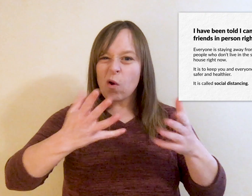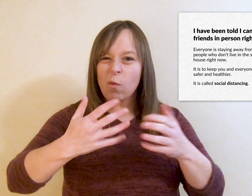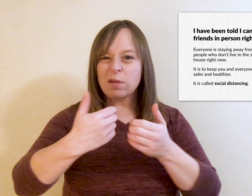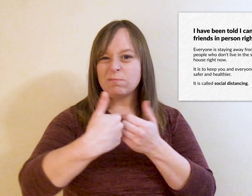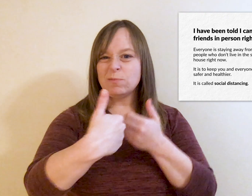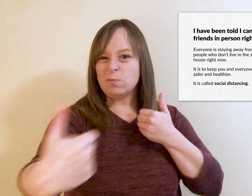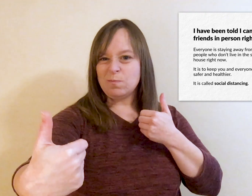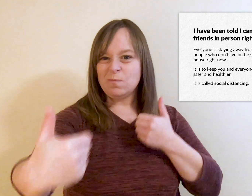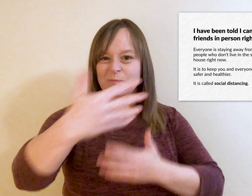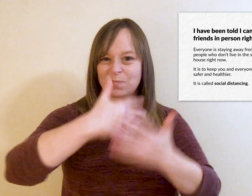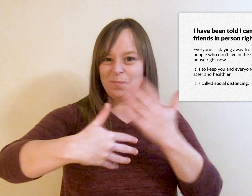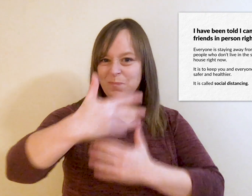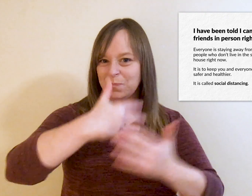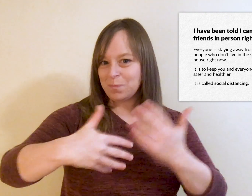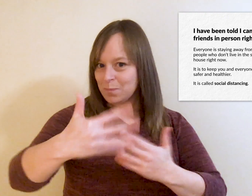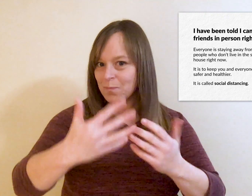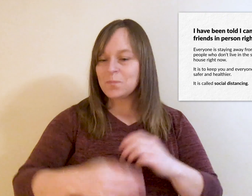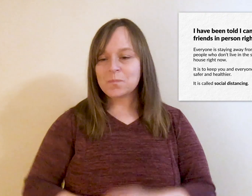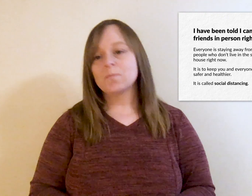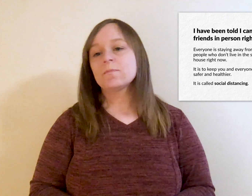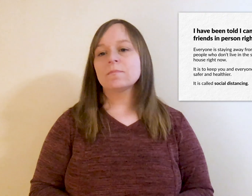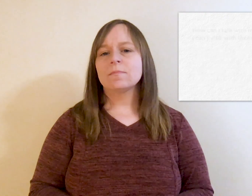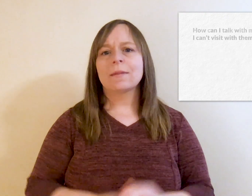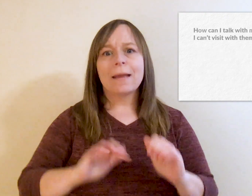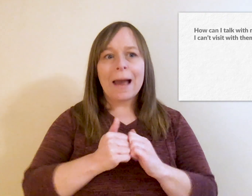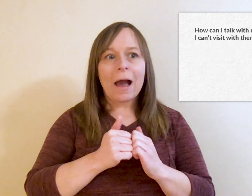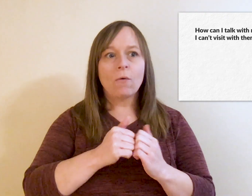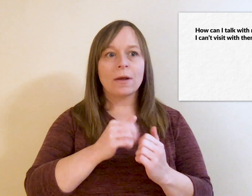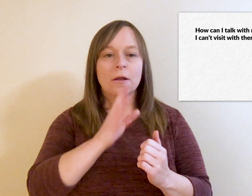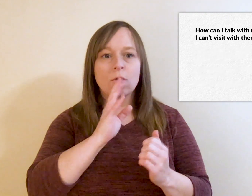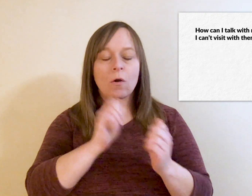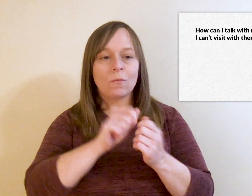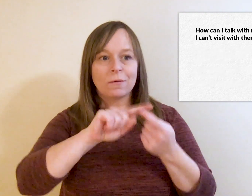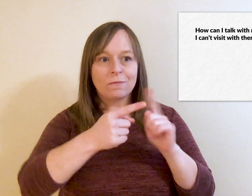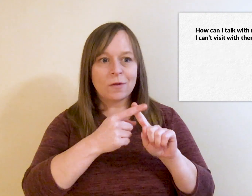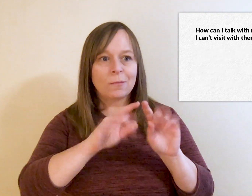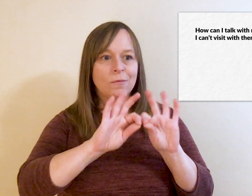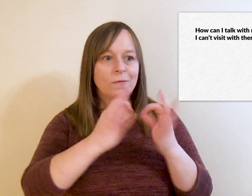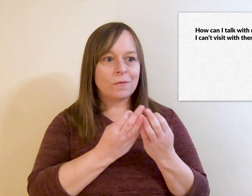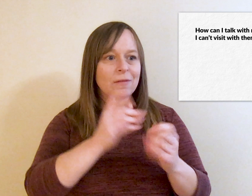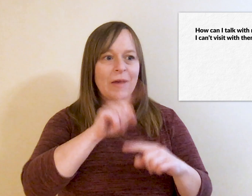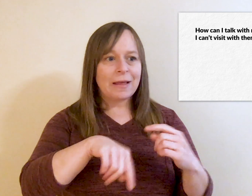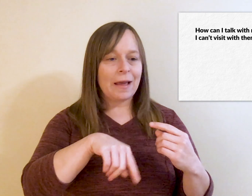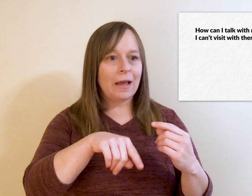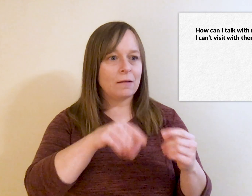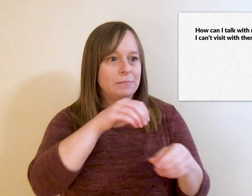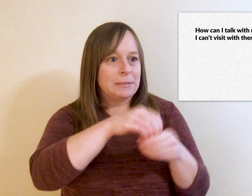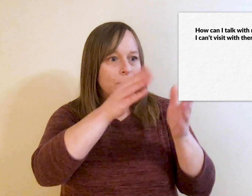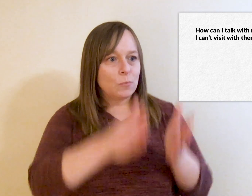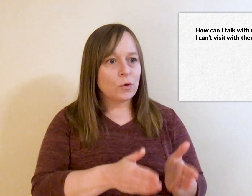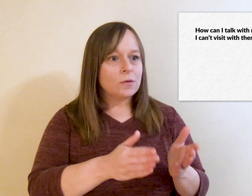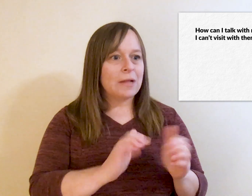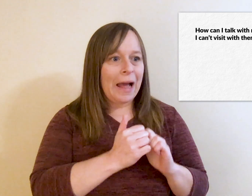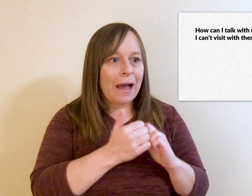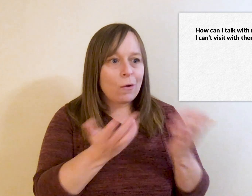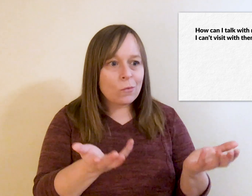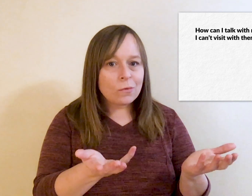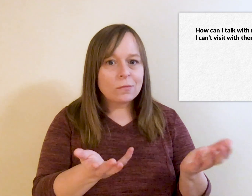called social distancing. How can I talk with my family and friends if I can't visit with them?